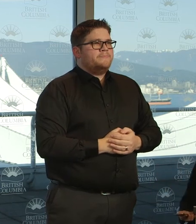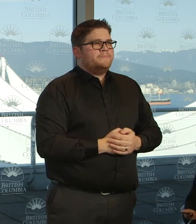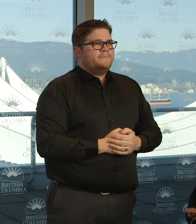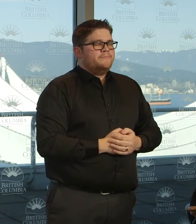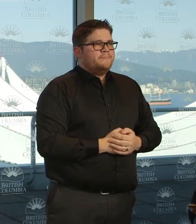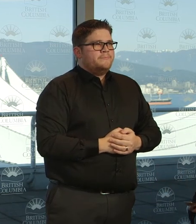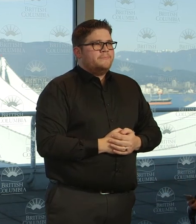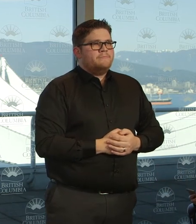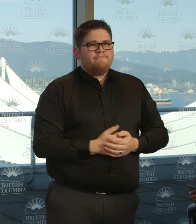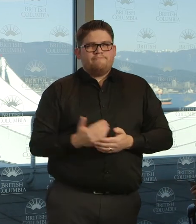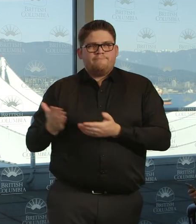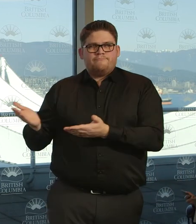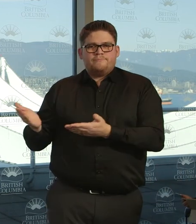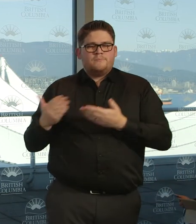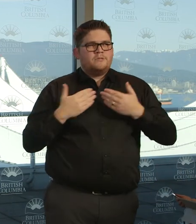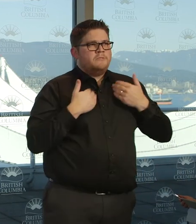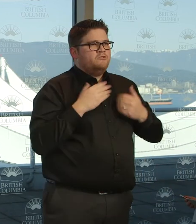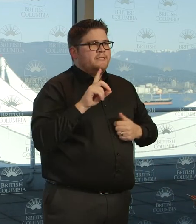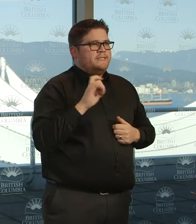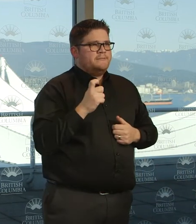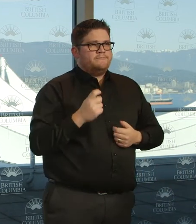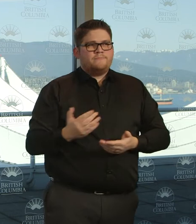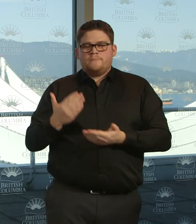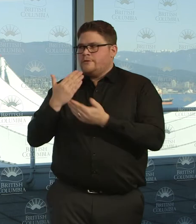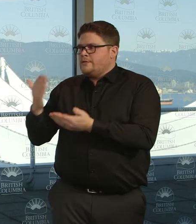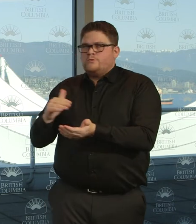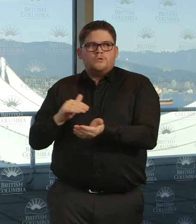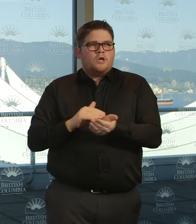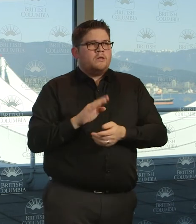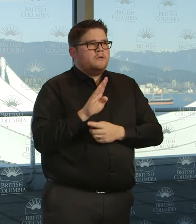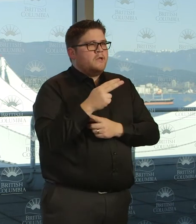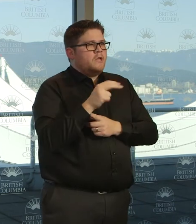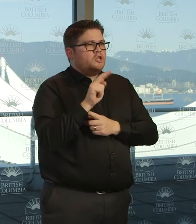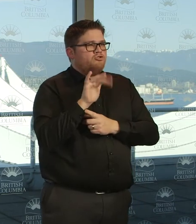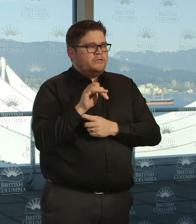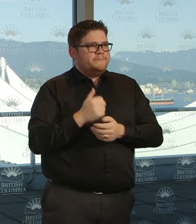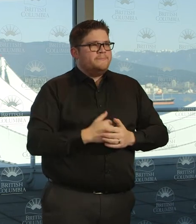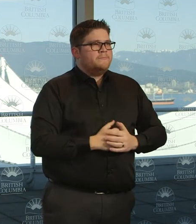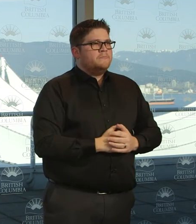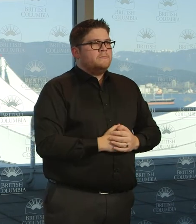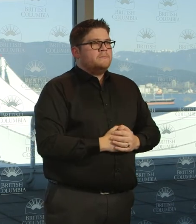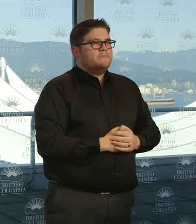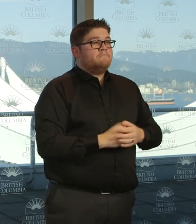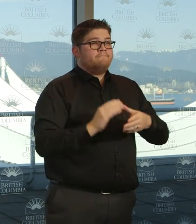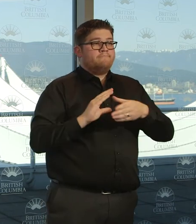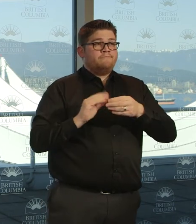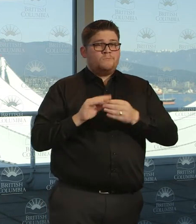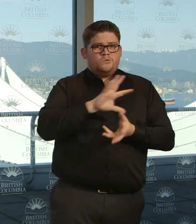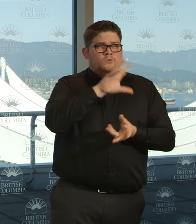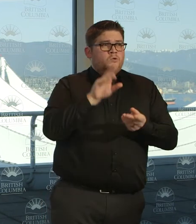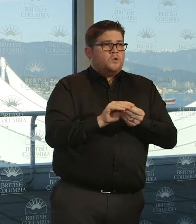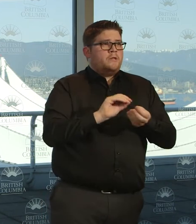Thank you very much, Dr. Henry. As Dr. Henry has reported, our total number of cases in British Columbia is